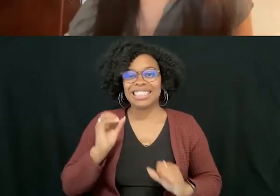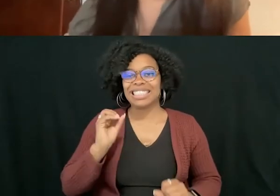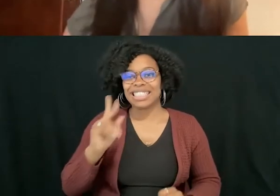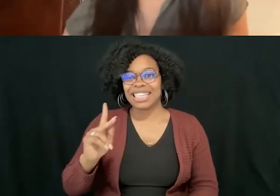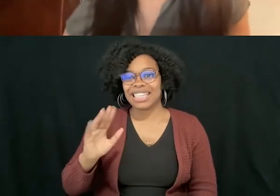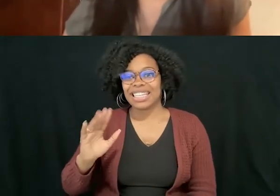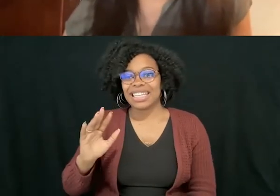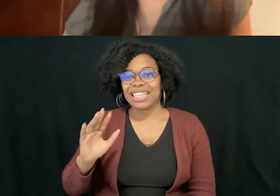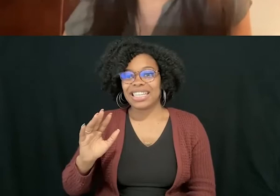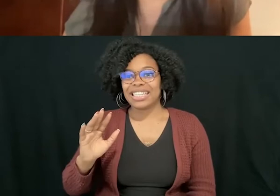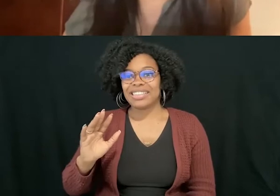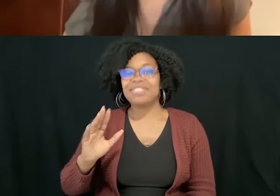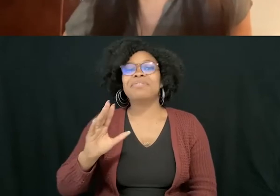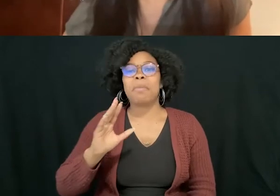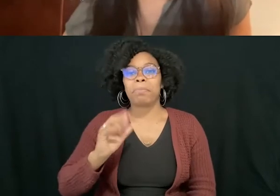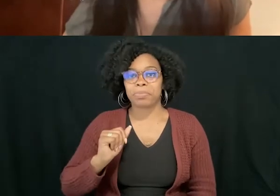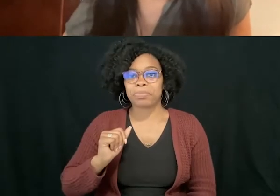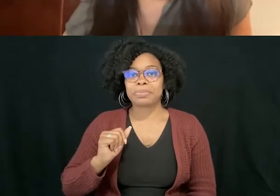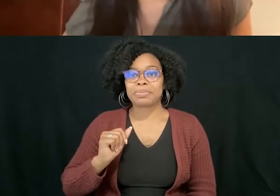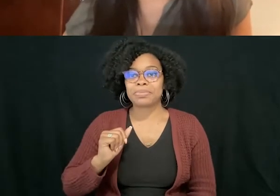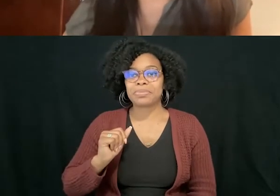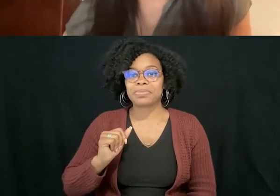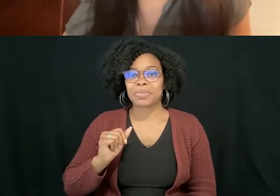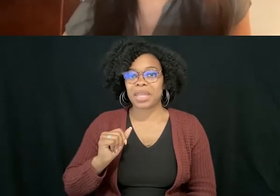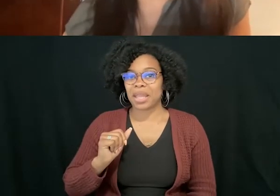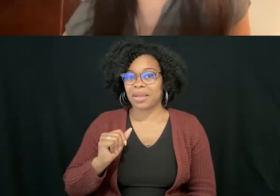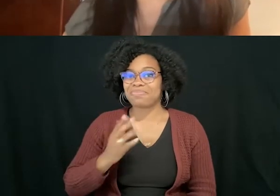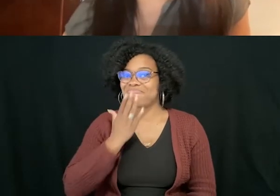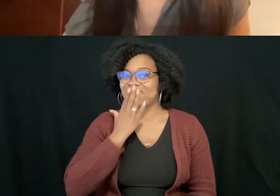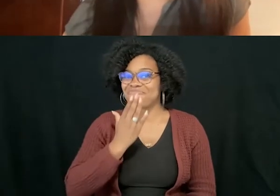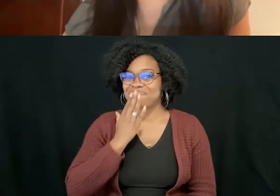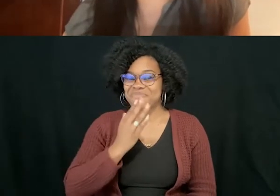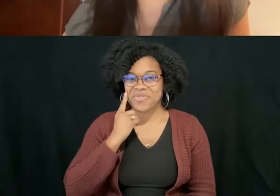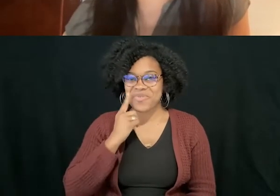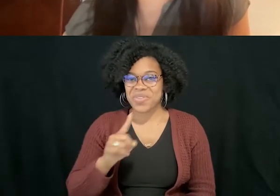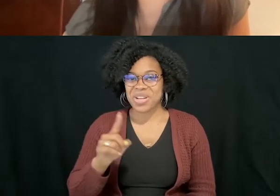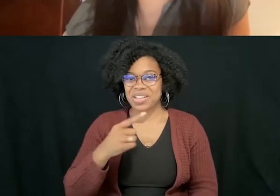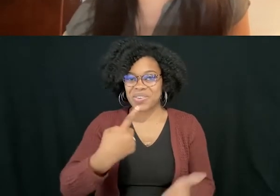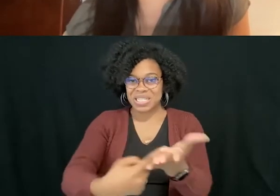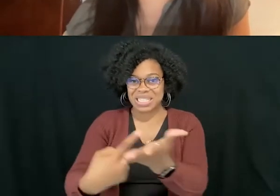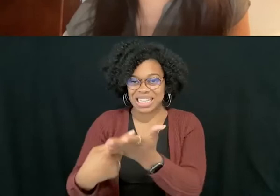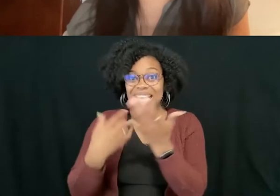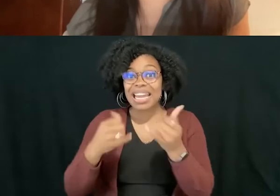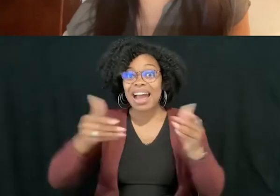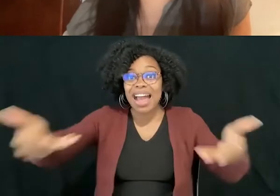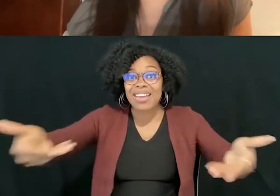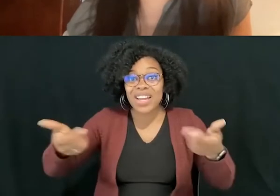But thank you for for the discussion. And I invite everybody to please put